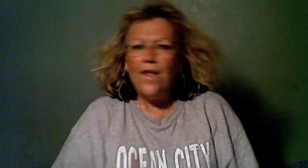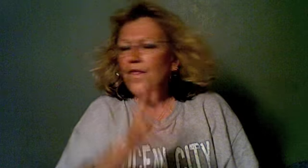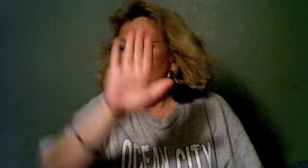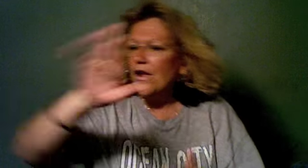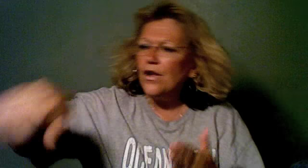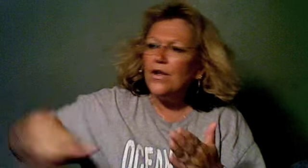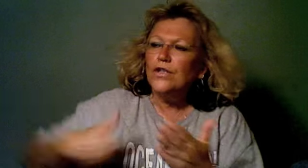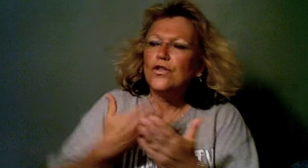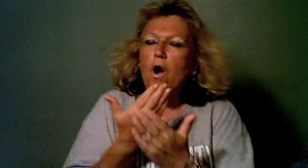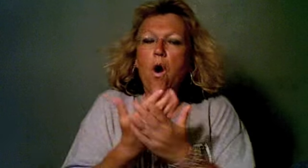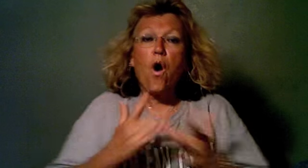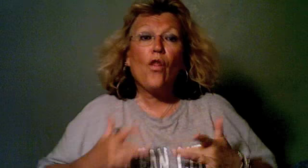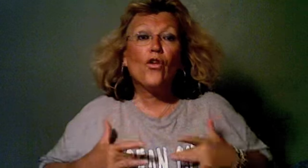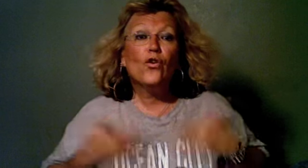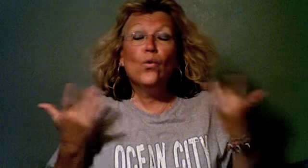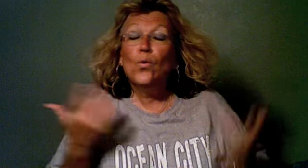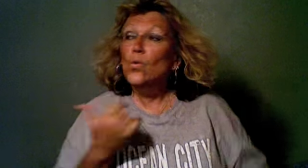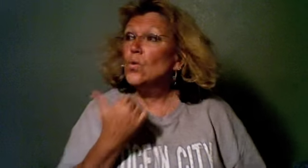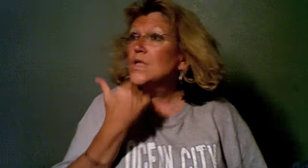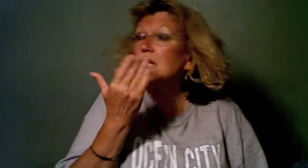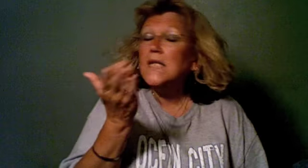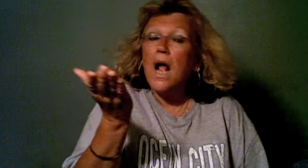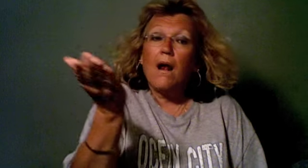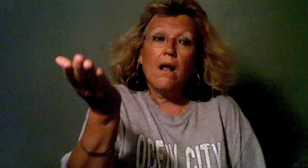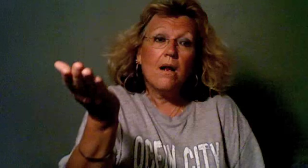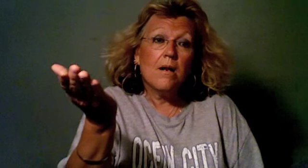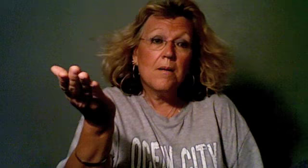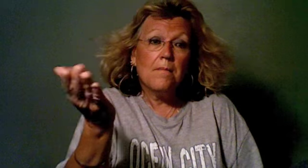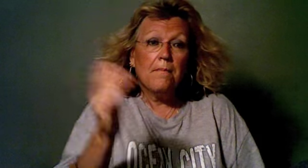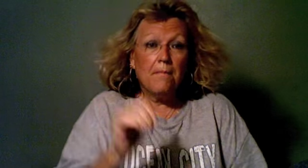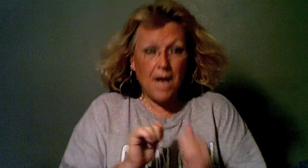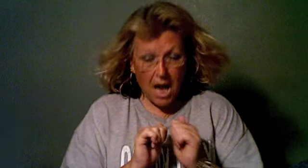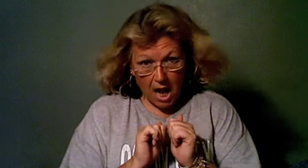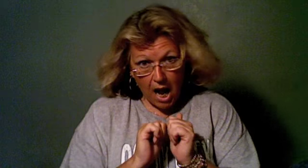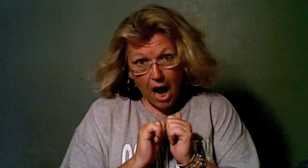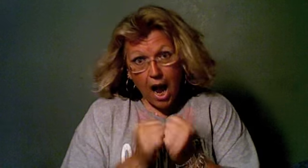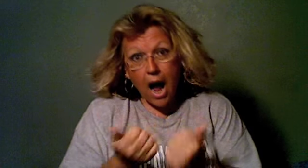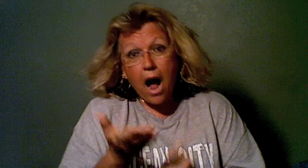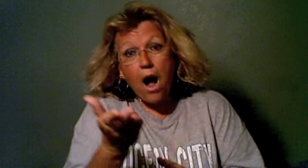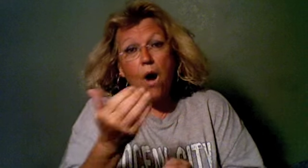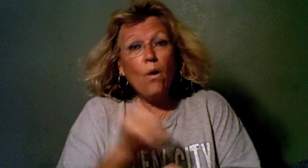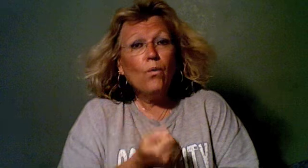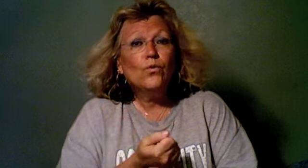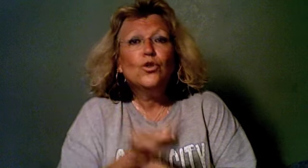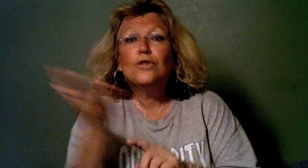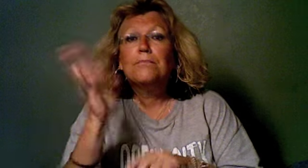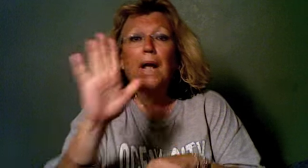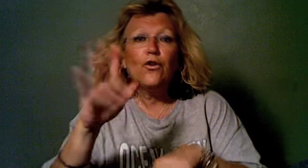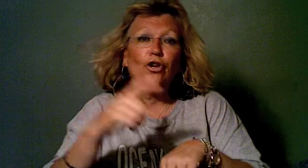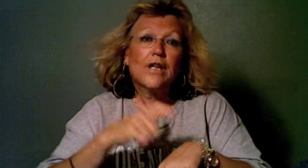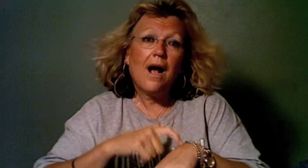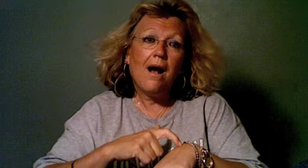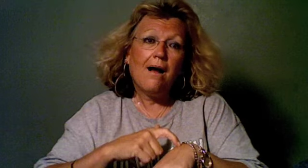There's all the news to tell him, how'd you spend your time?